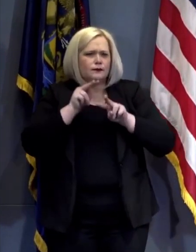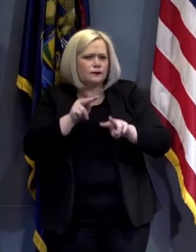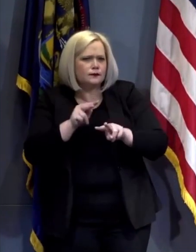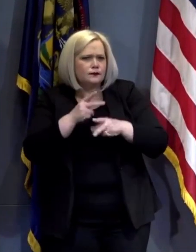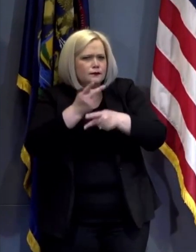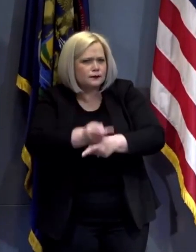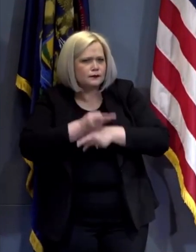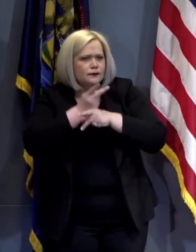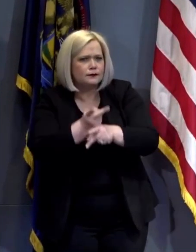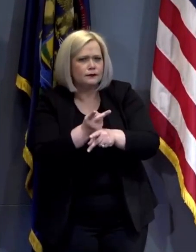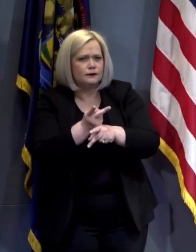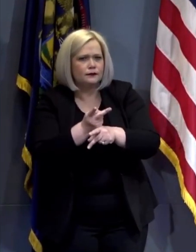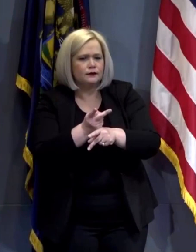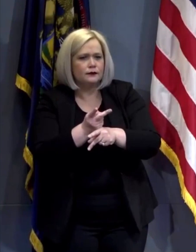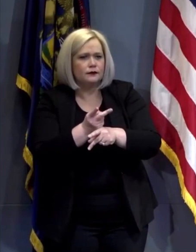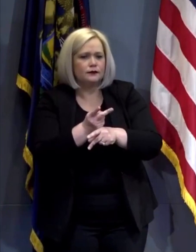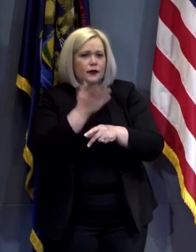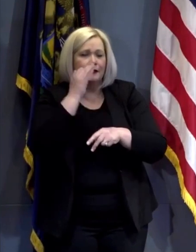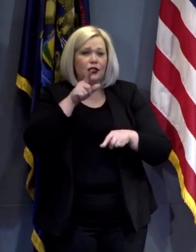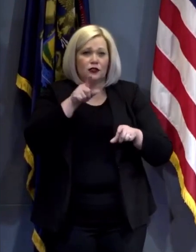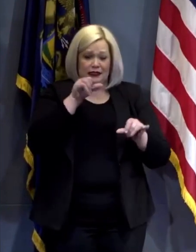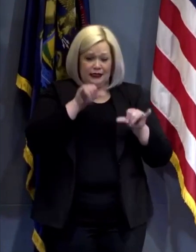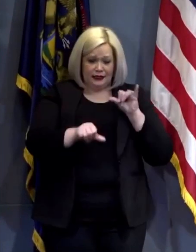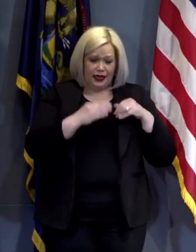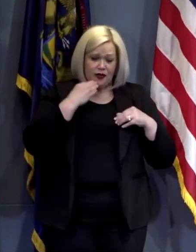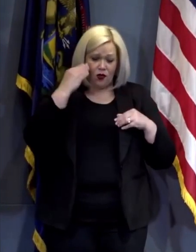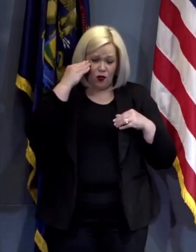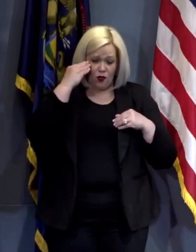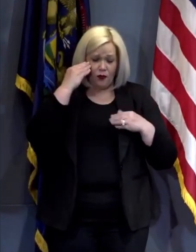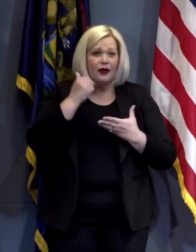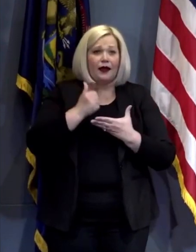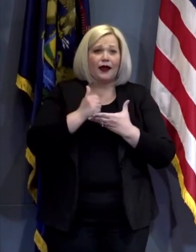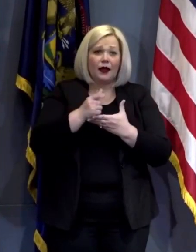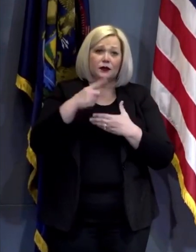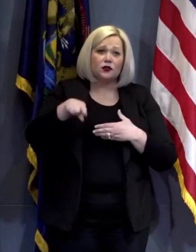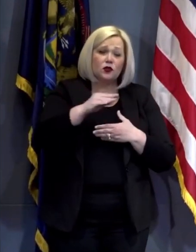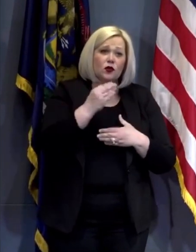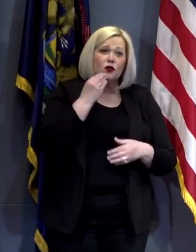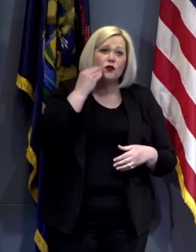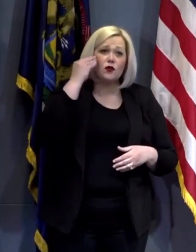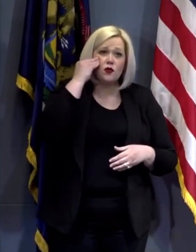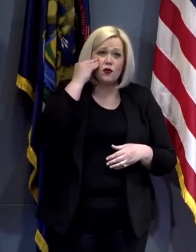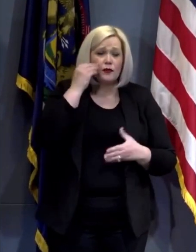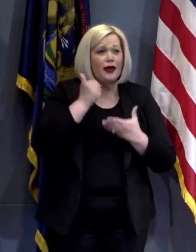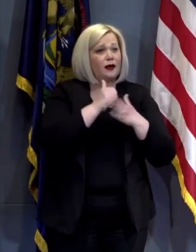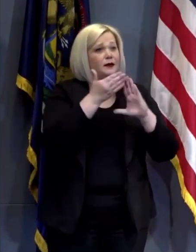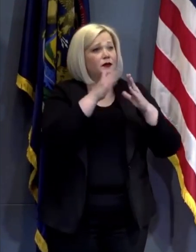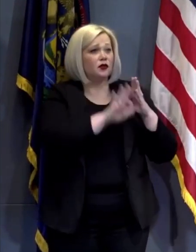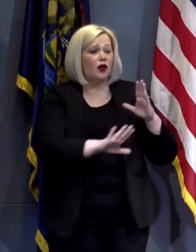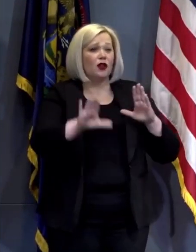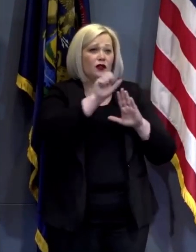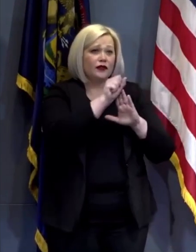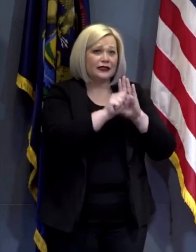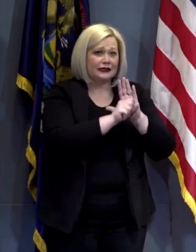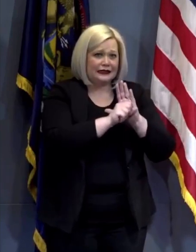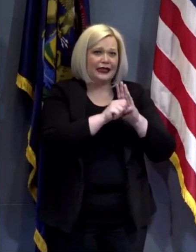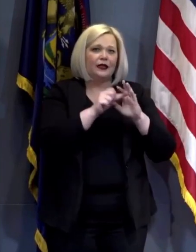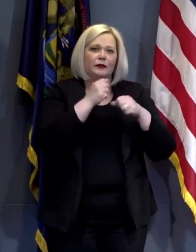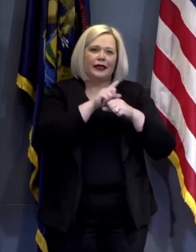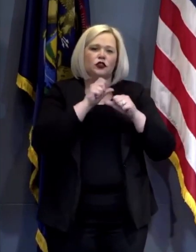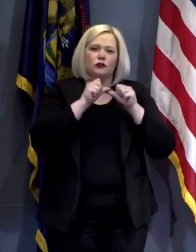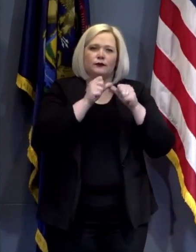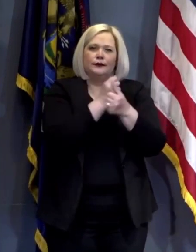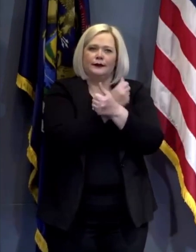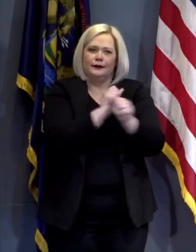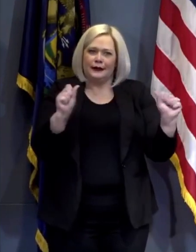you're taking is helping your household, those you're connected to our communities across the state stay safe. And it is